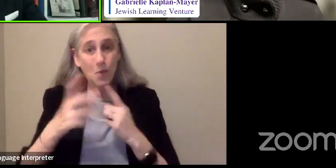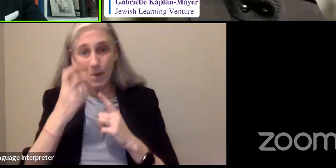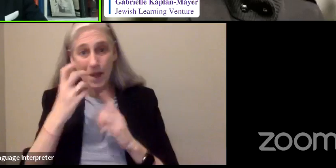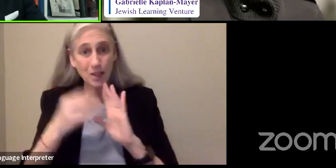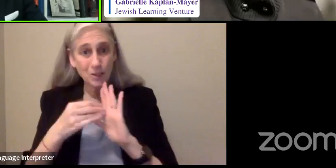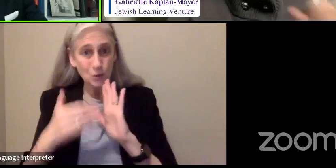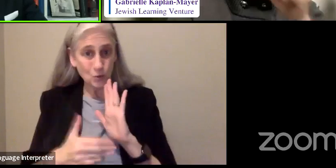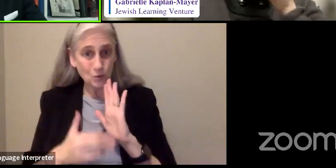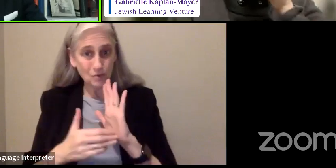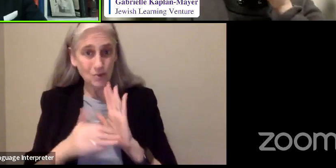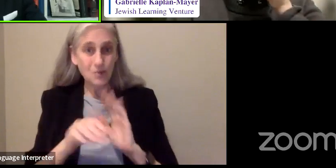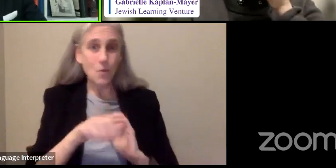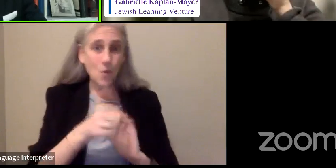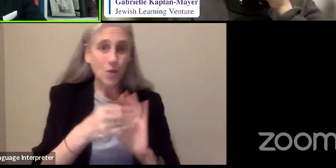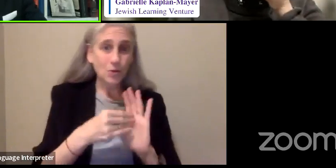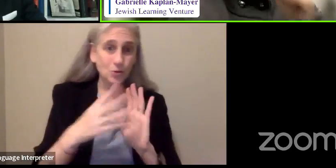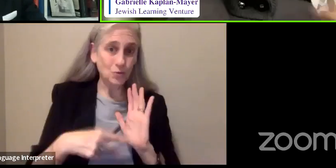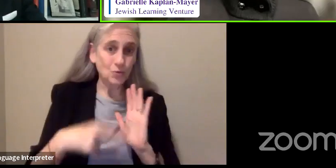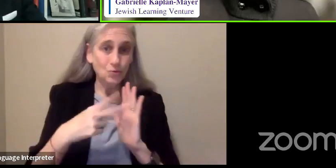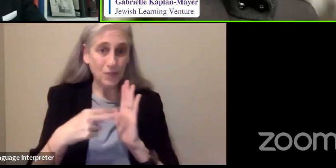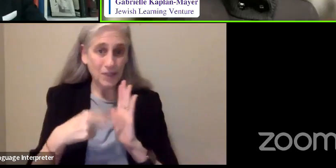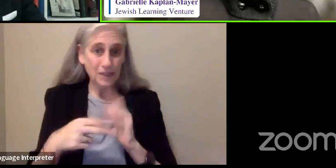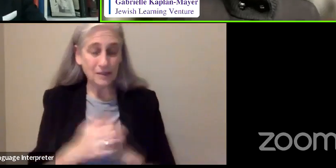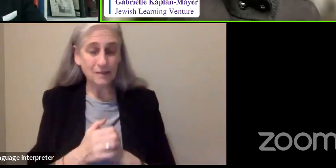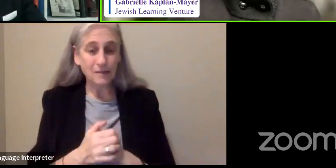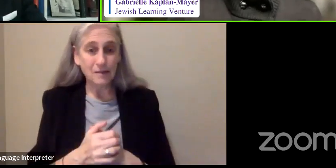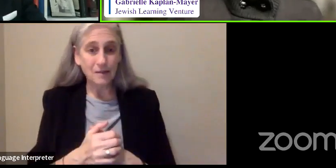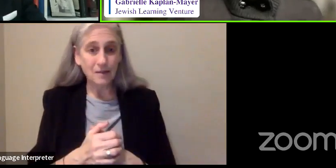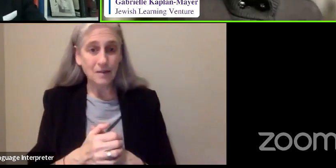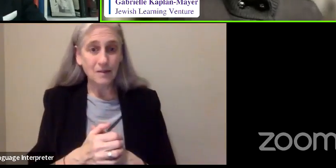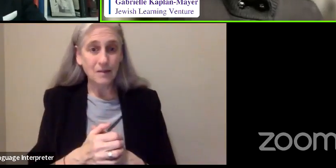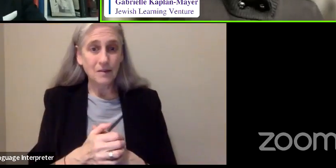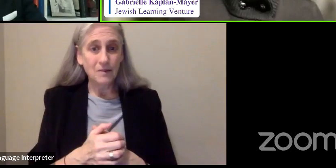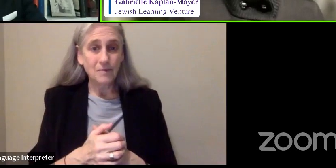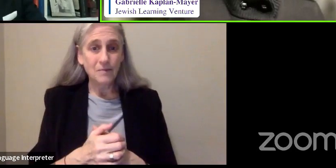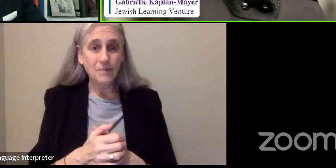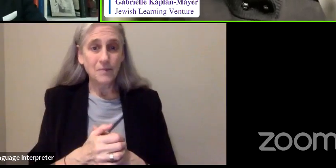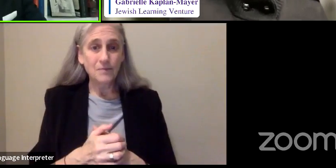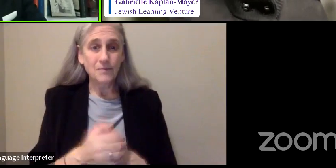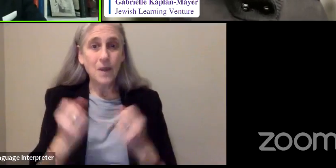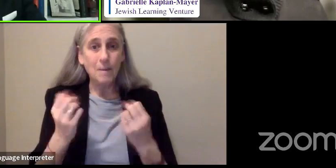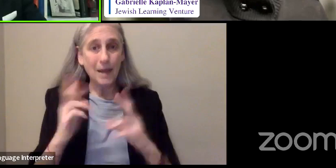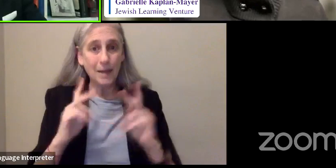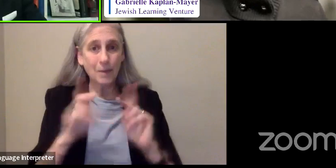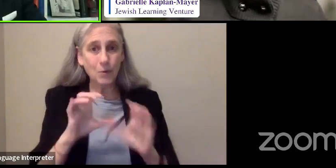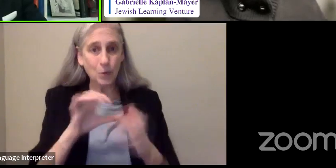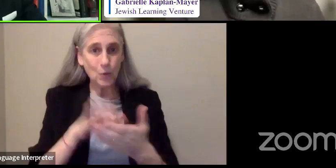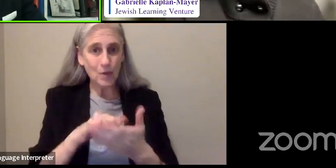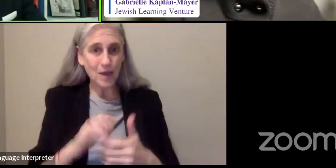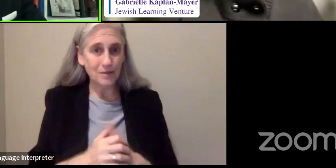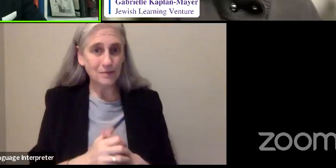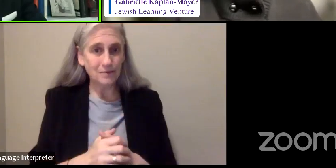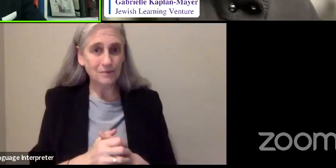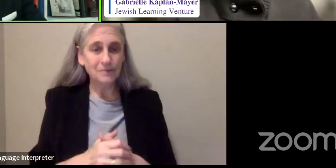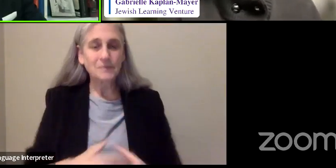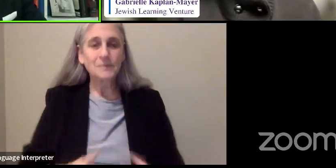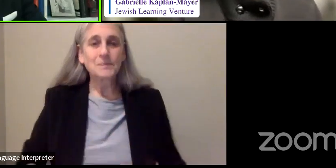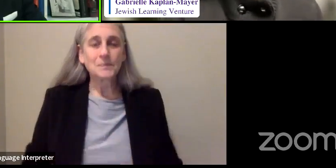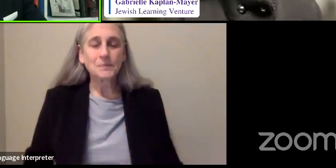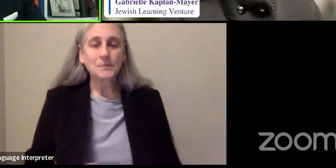And plenty of people from them. And so I would say that